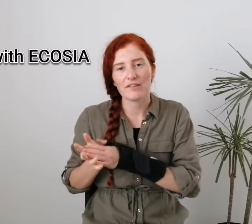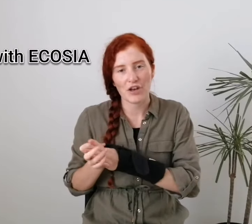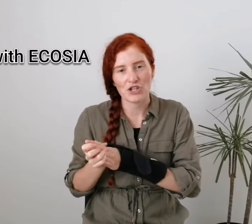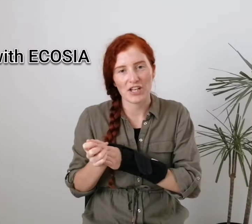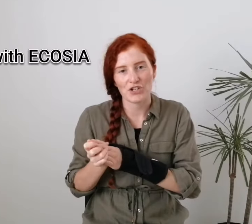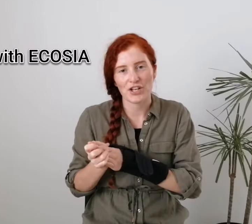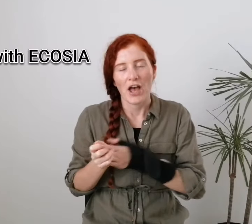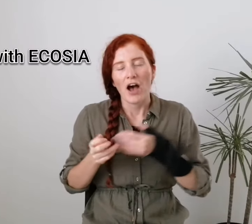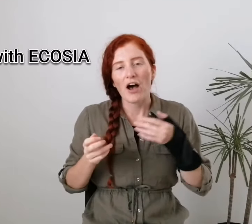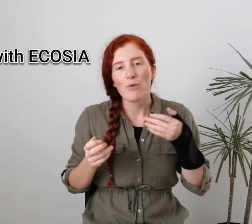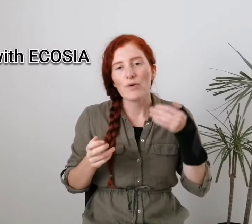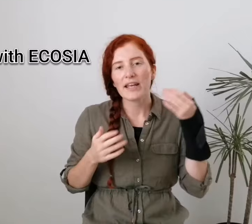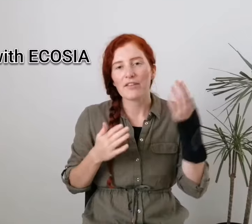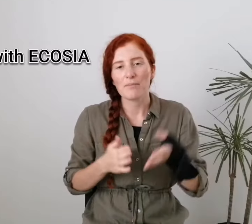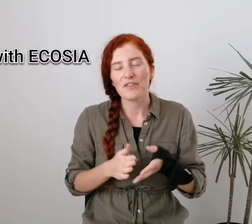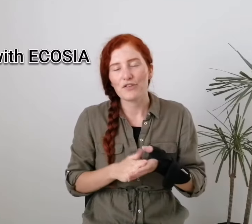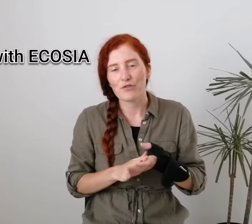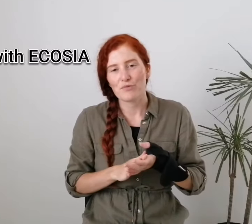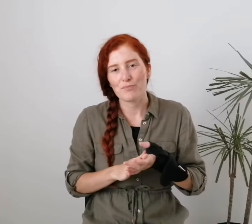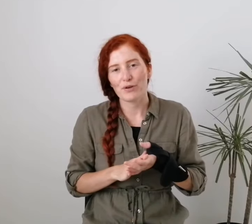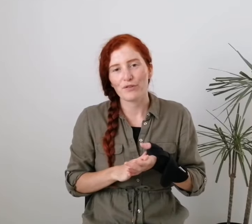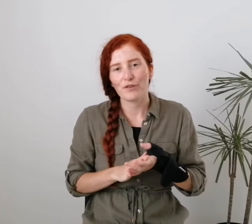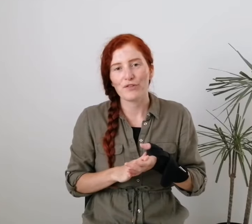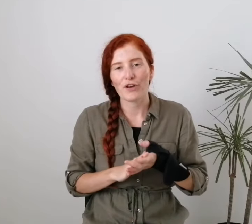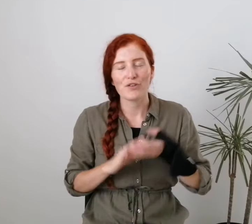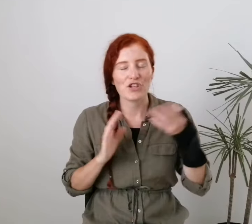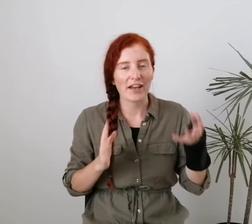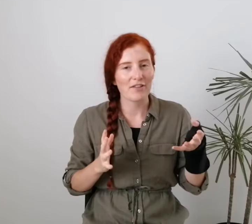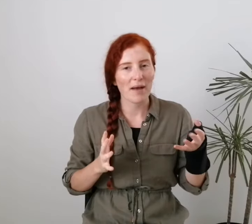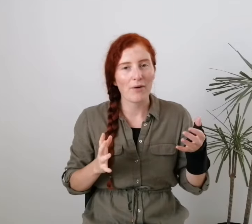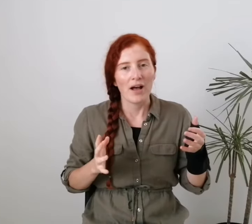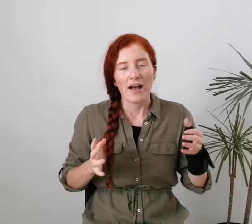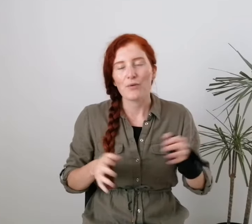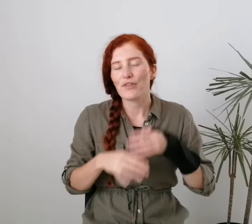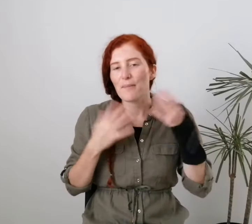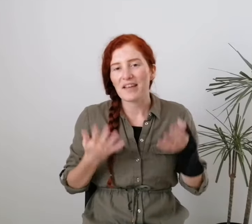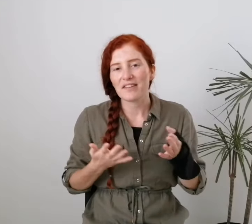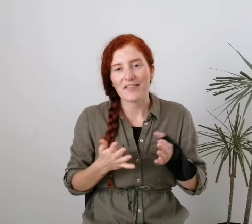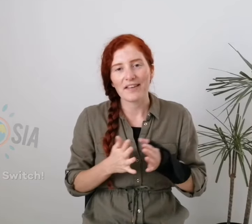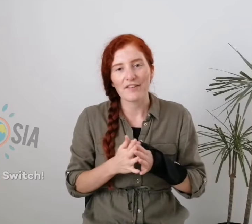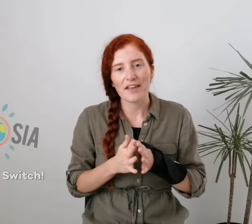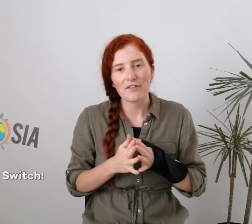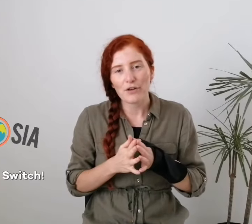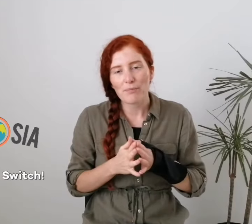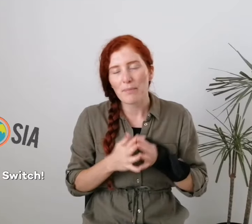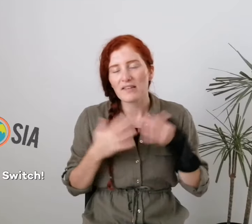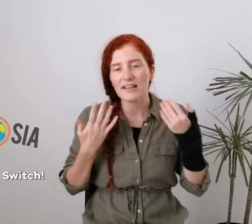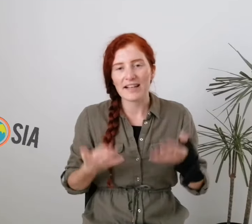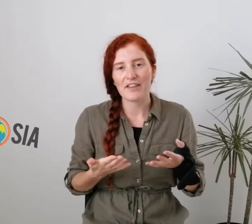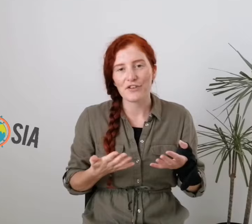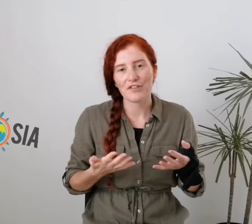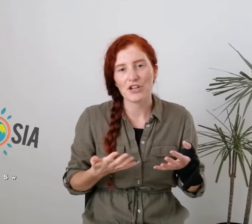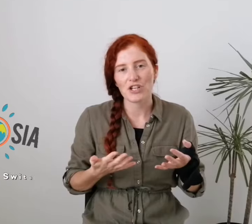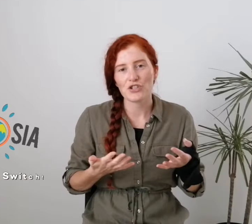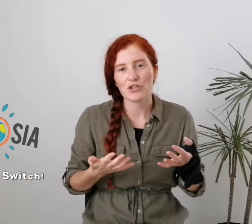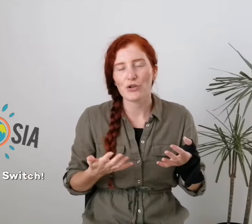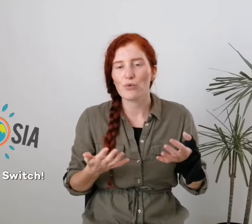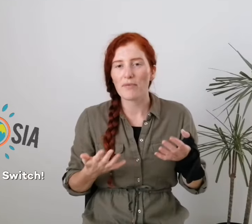search engine. I will link them in the description box for you to go and check them out and all the amazing things that they do. But basically, they're a search engine who will